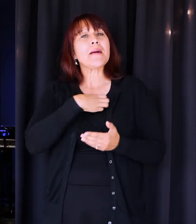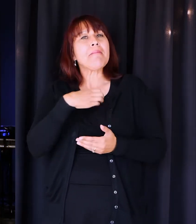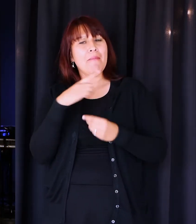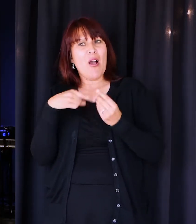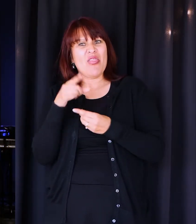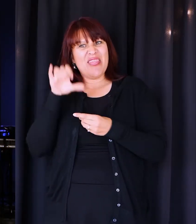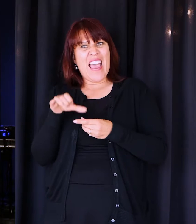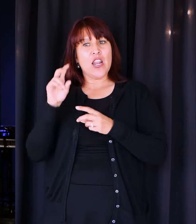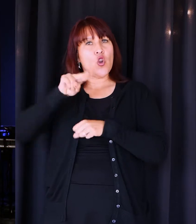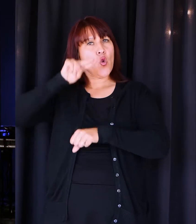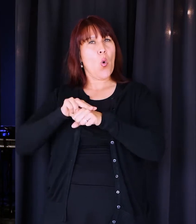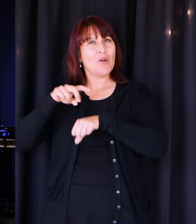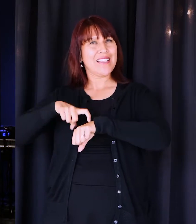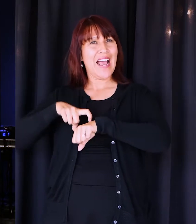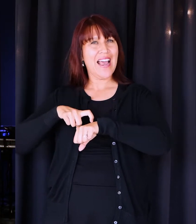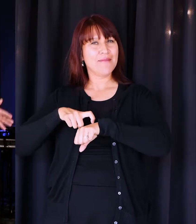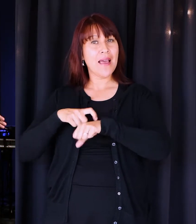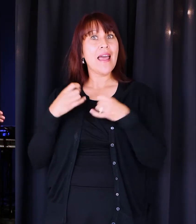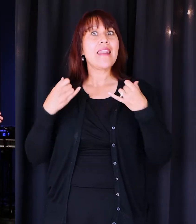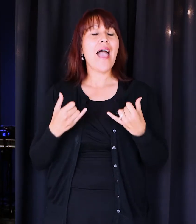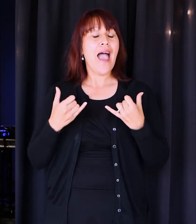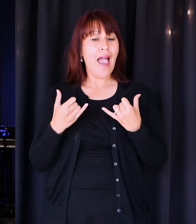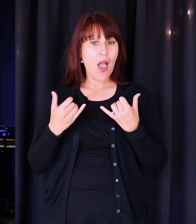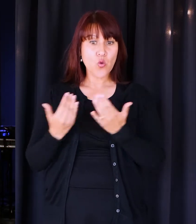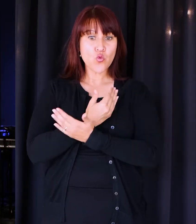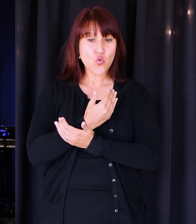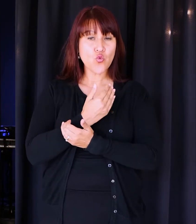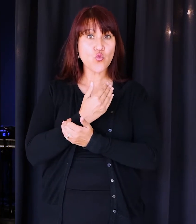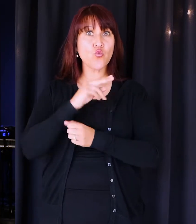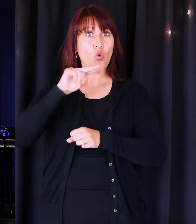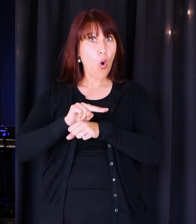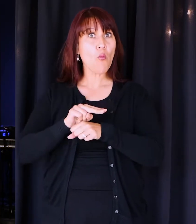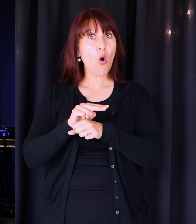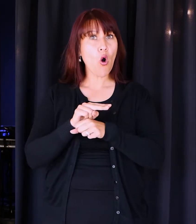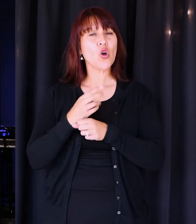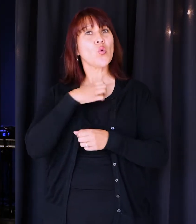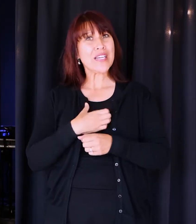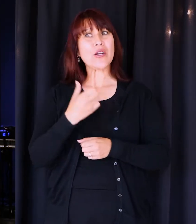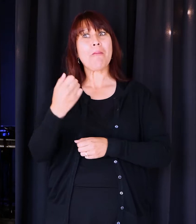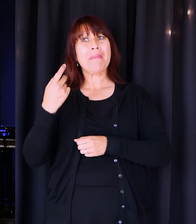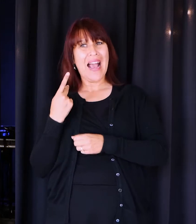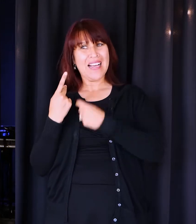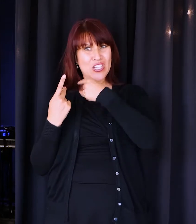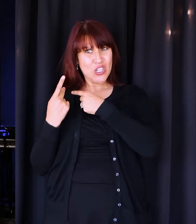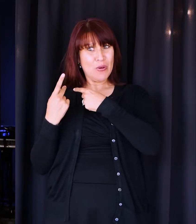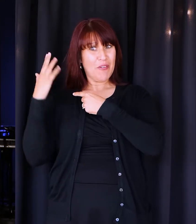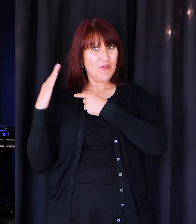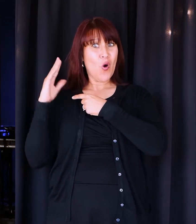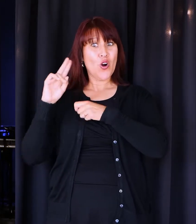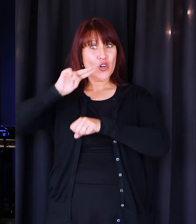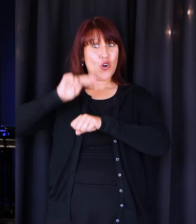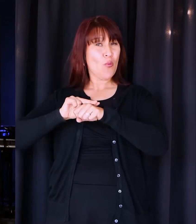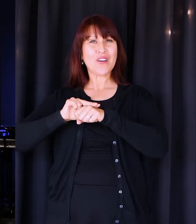things were. And now that things are new, normal, you wish you could go back, even though when you were in the middle of it, you didn't like